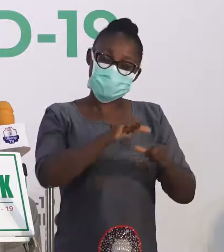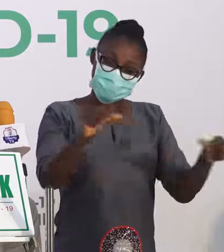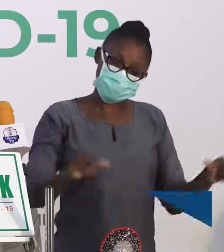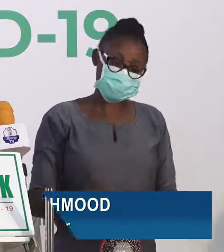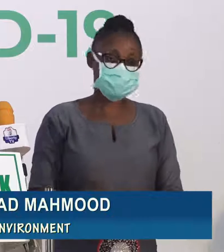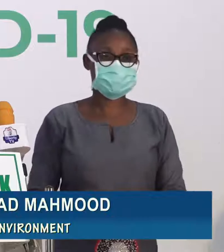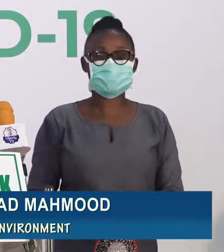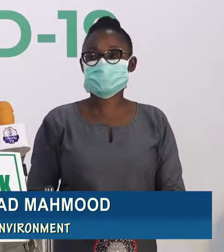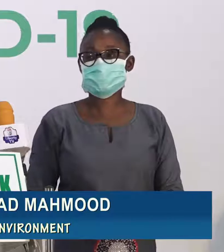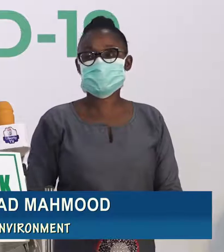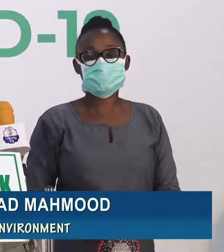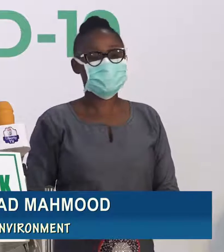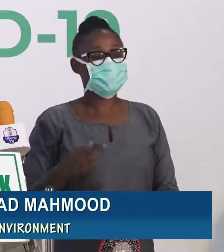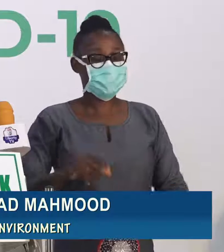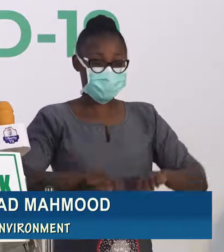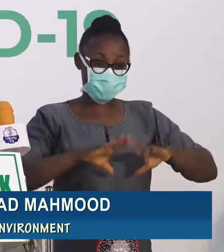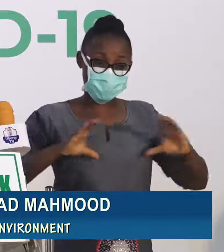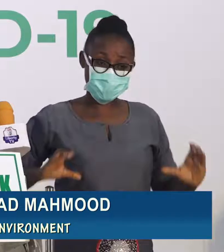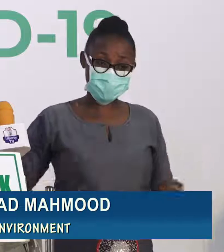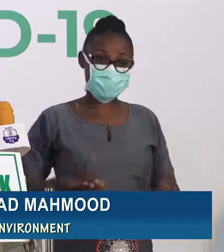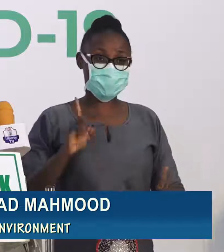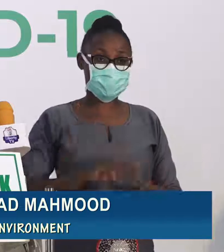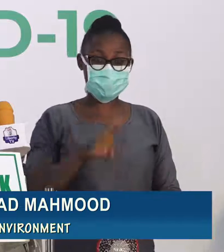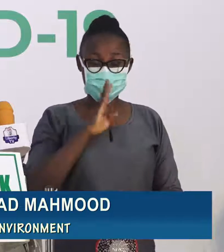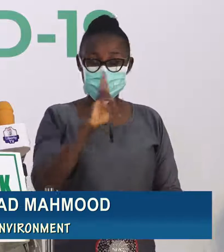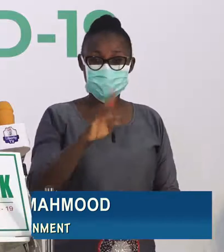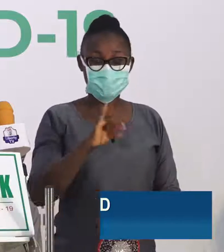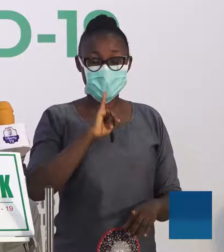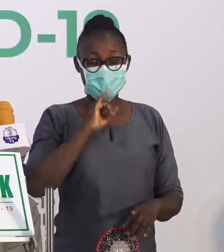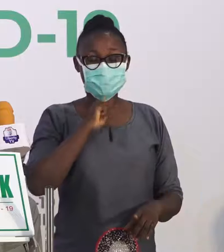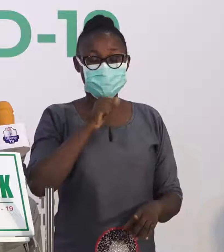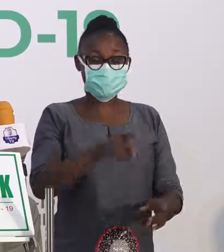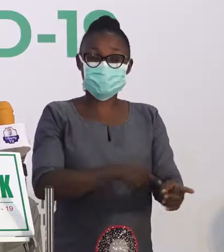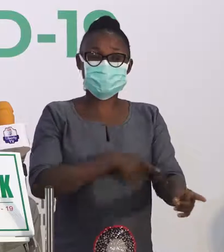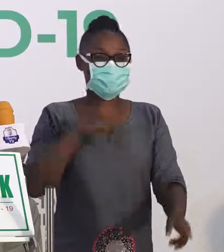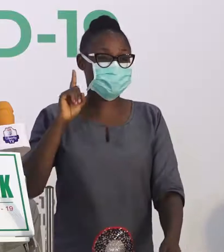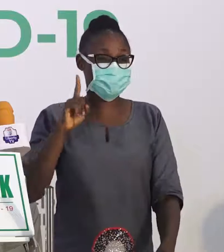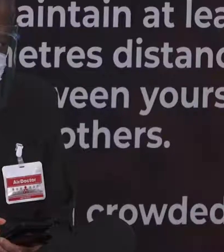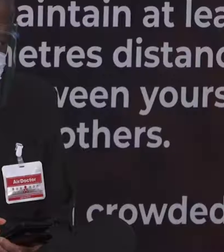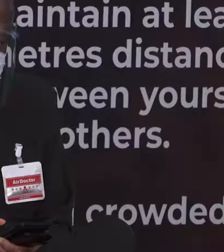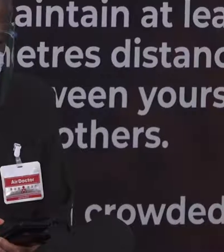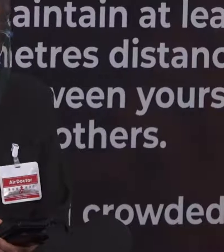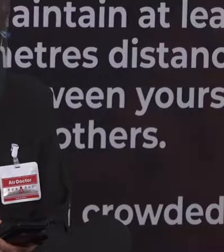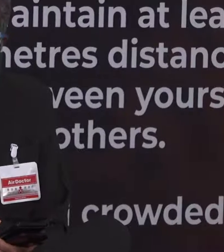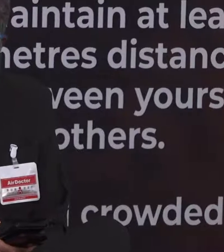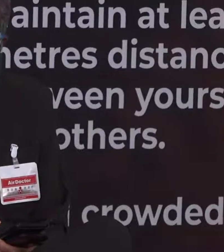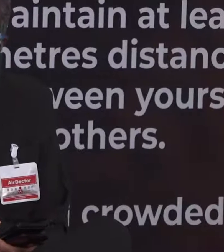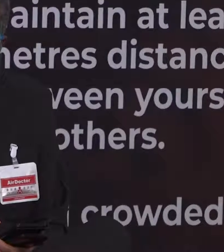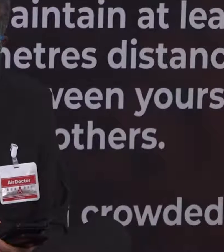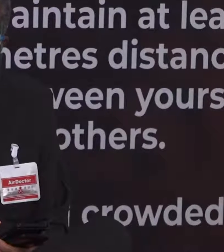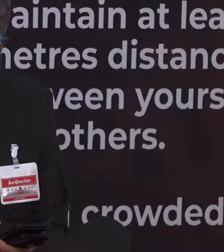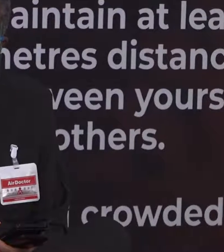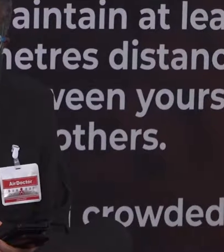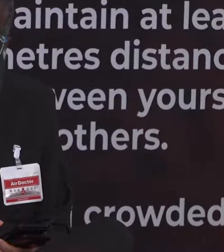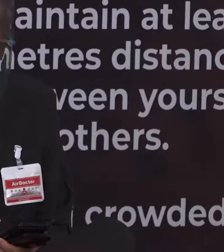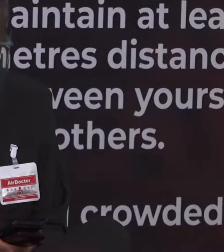are chemicals that are not long-lasting. have very short contact time that they will do their job.